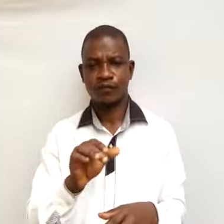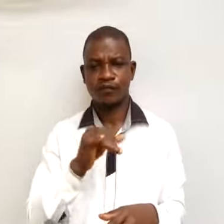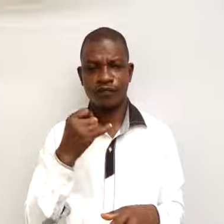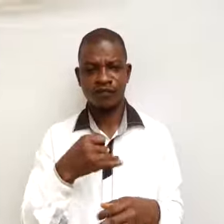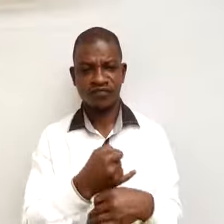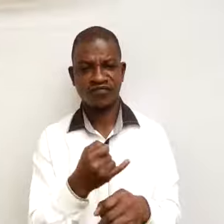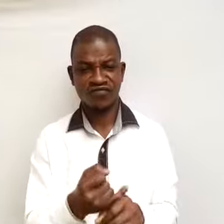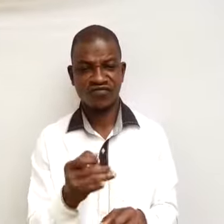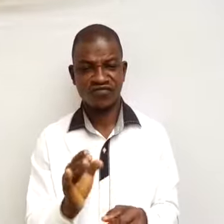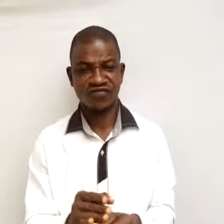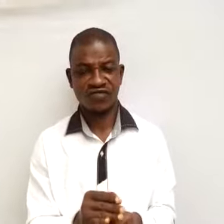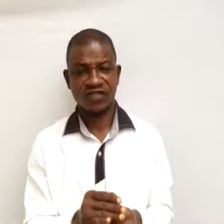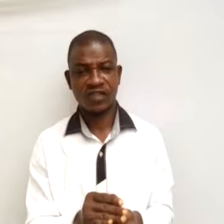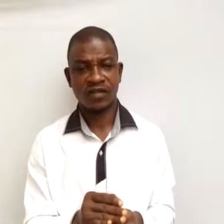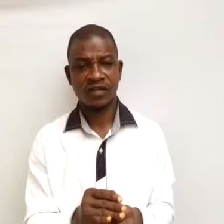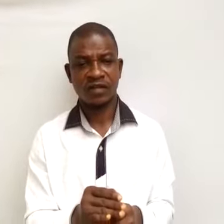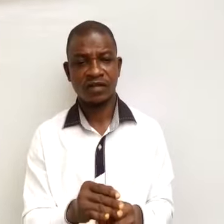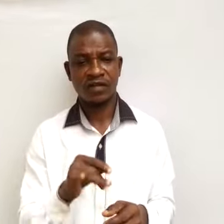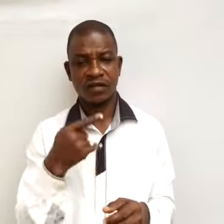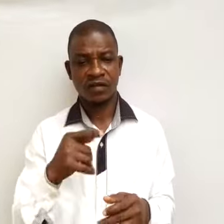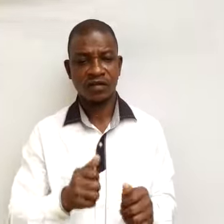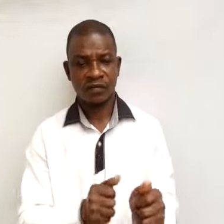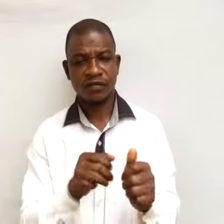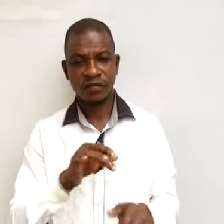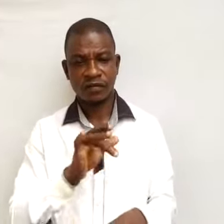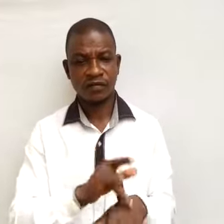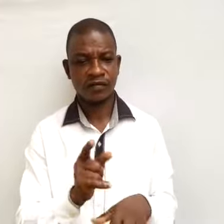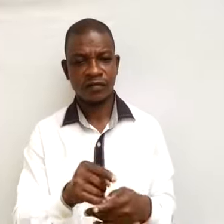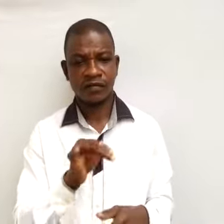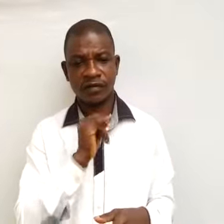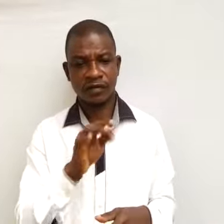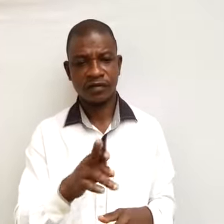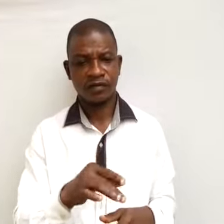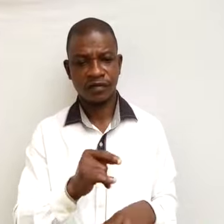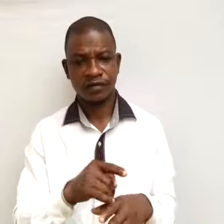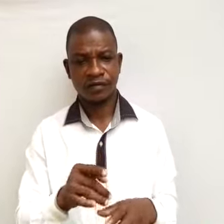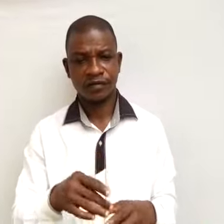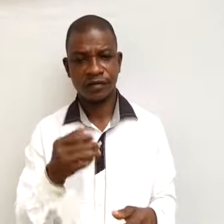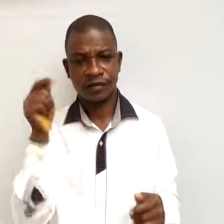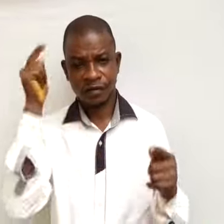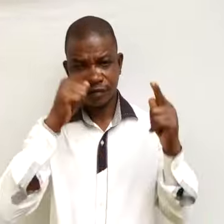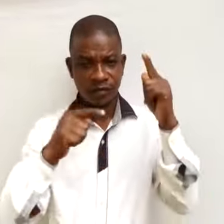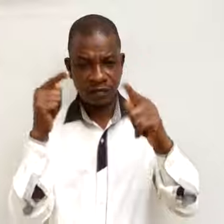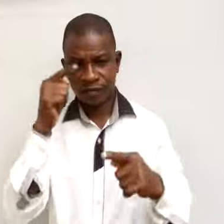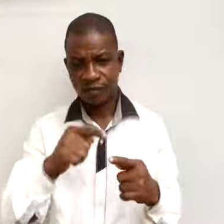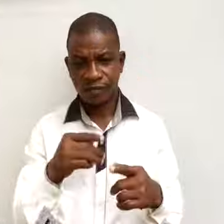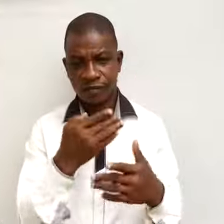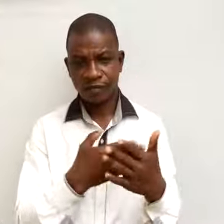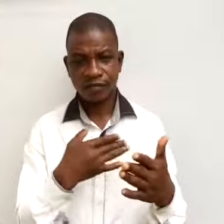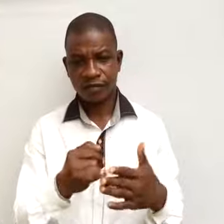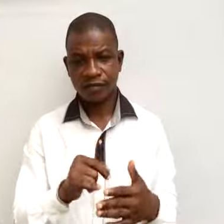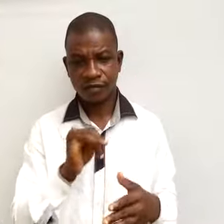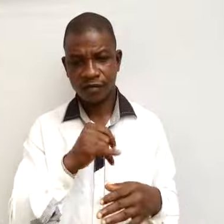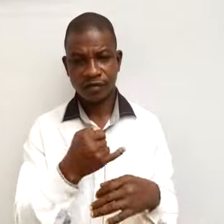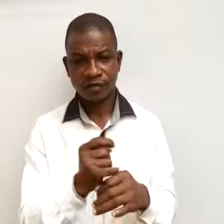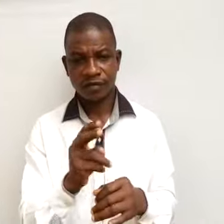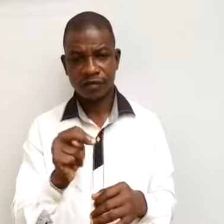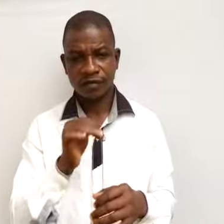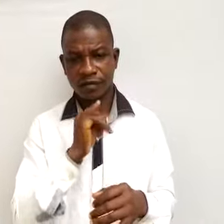industry. industry. The following factors are considered before an industry can be